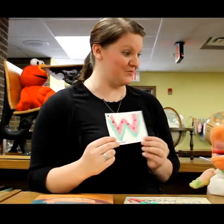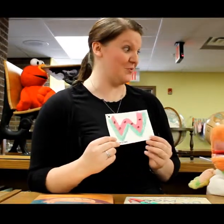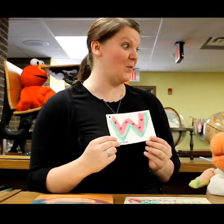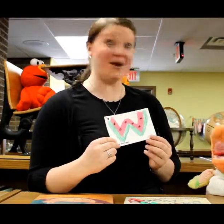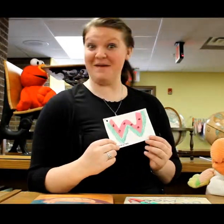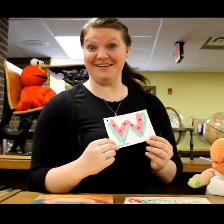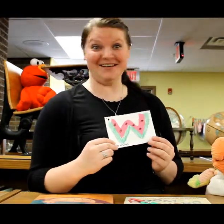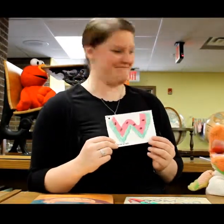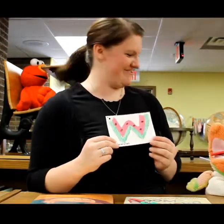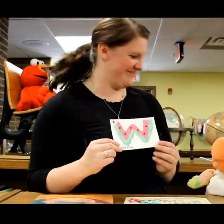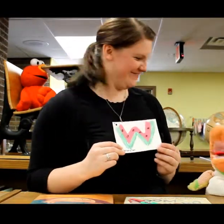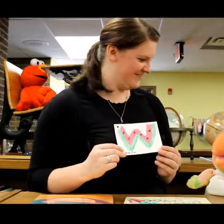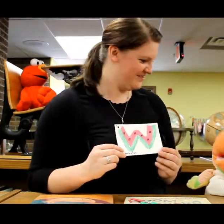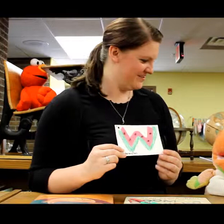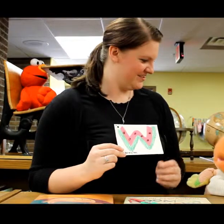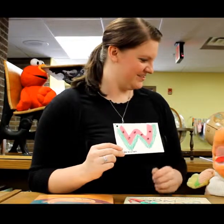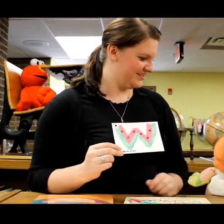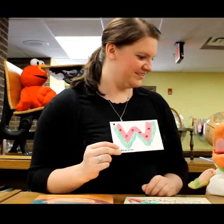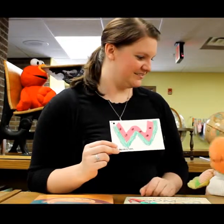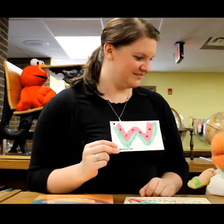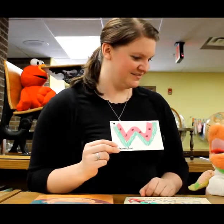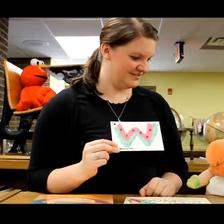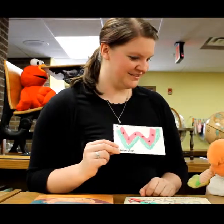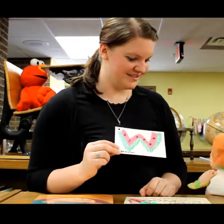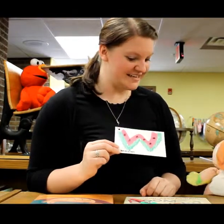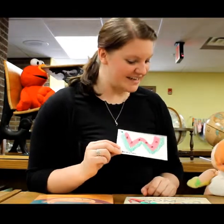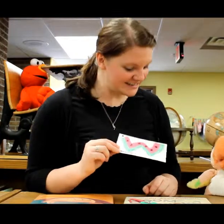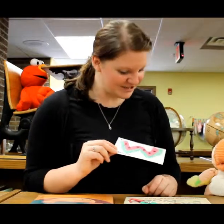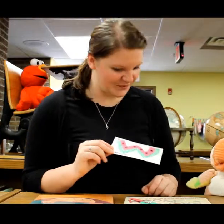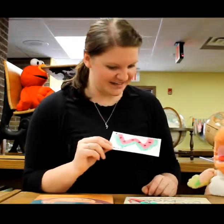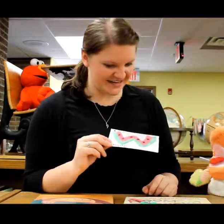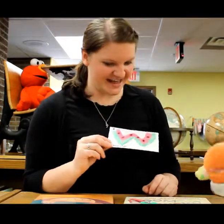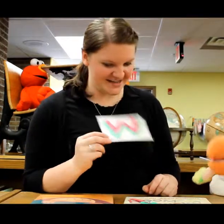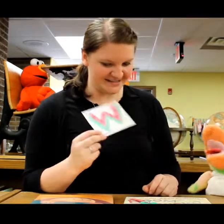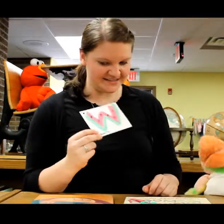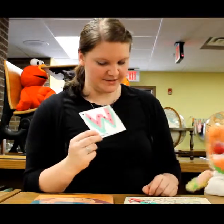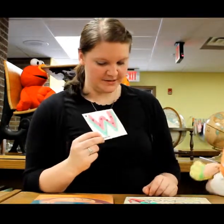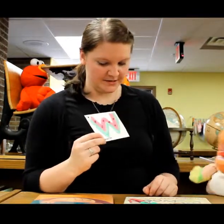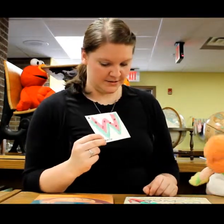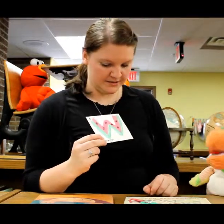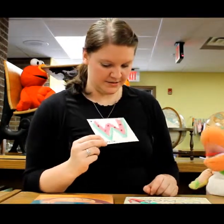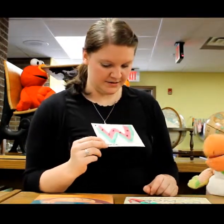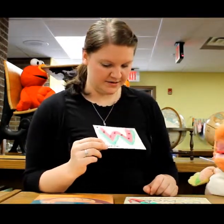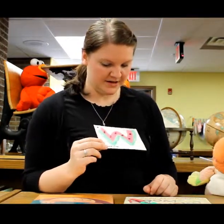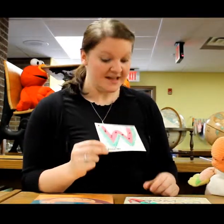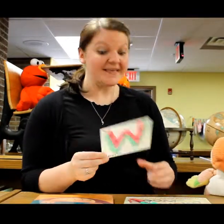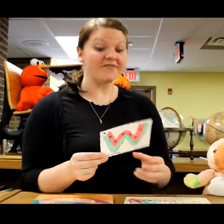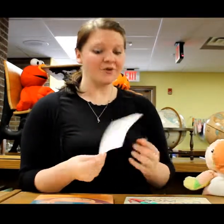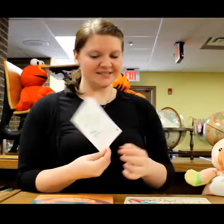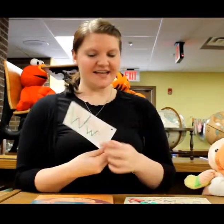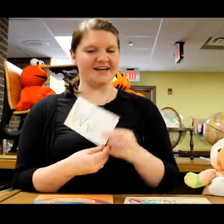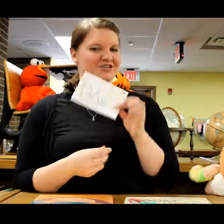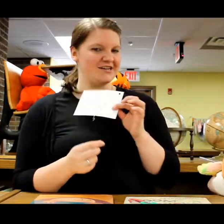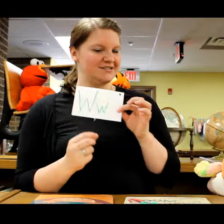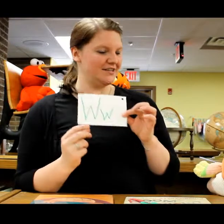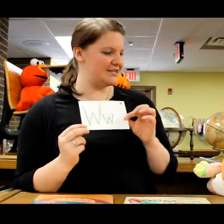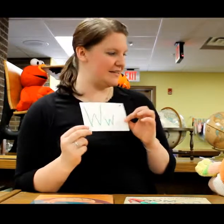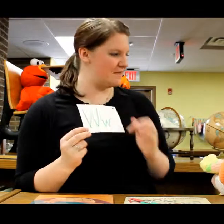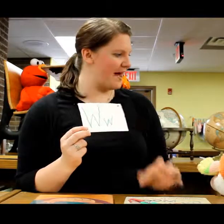love it. Watermelon W. looks really nice. It does look really nice. they have to trace their letters on the back? Of course they had to trace their letters on the back.